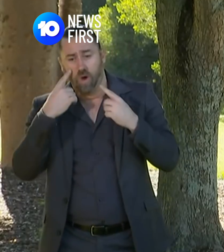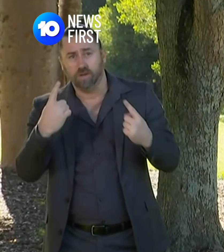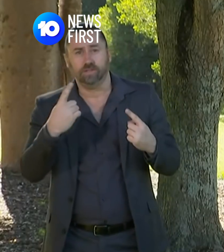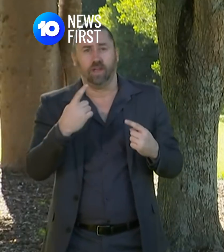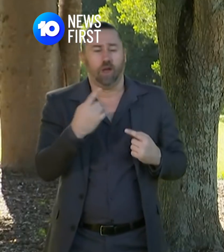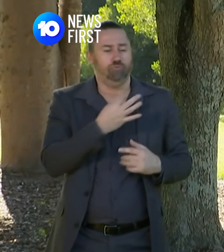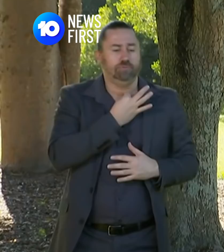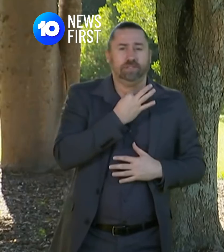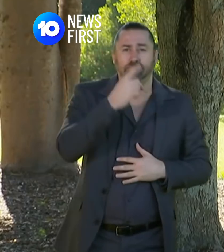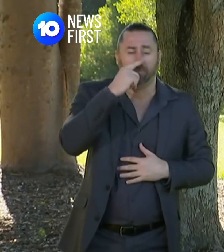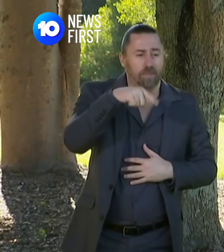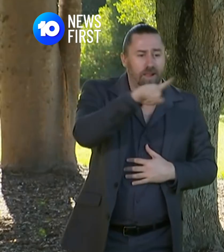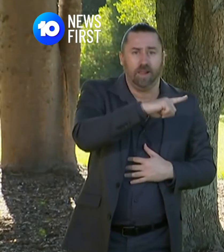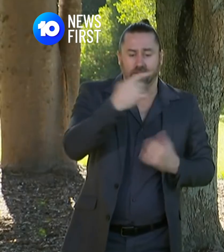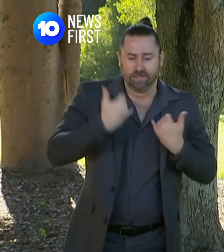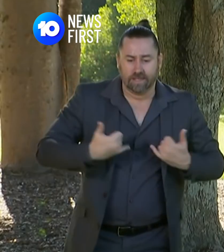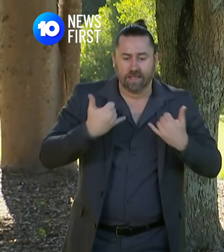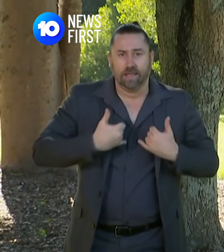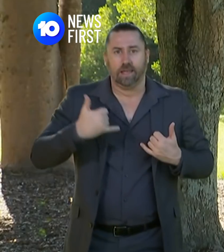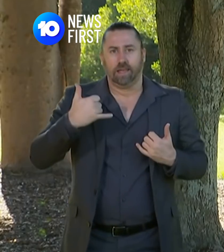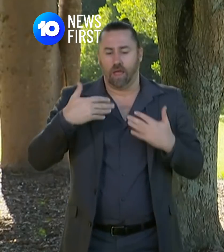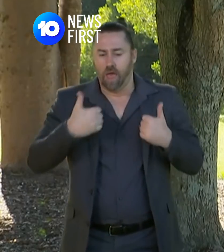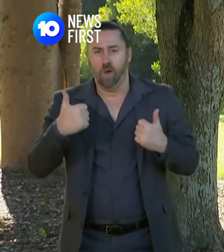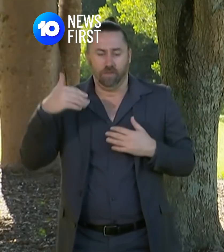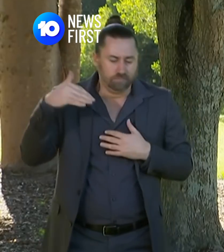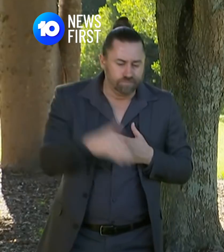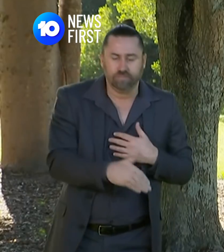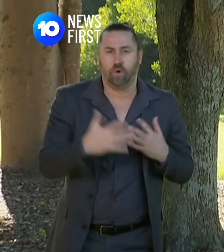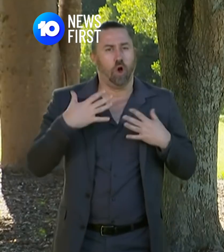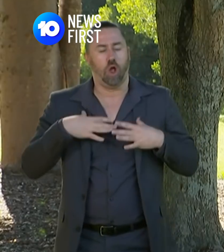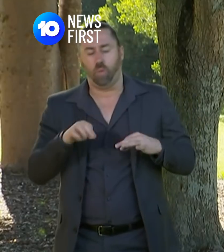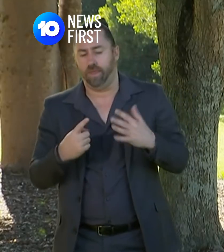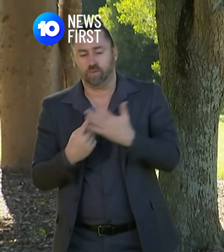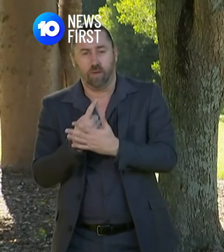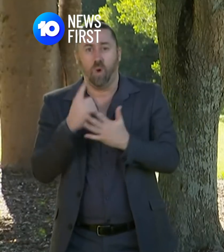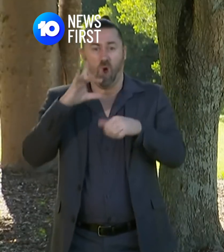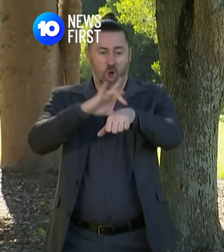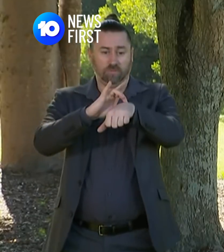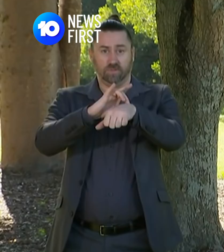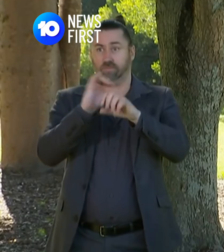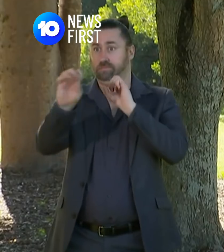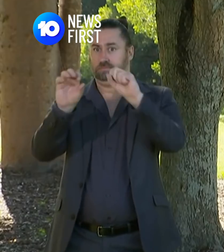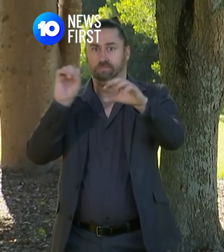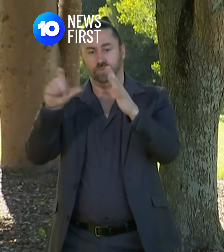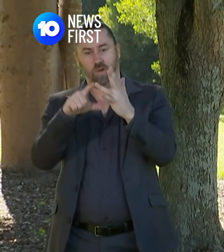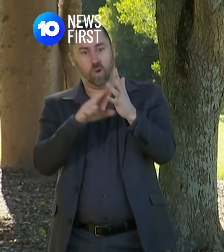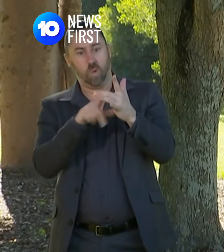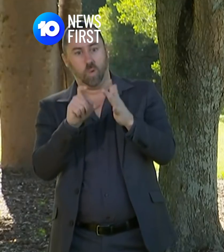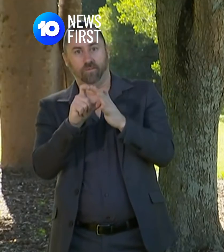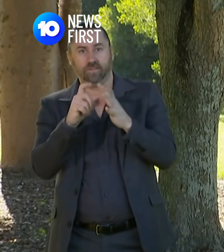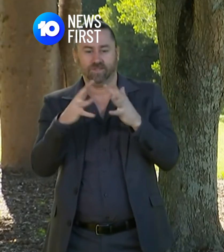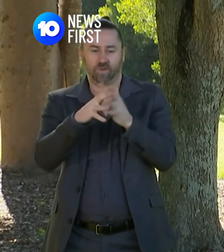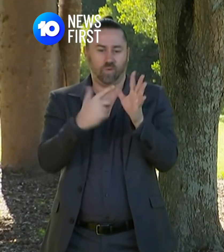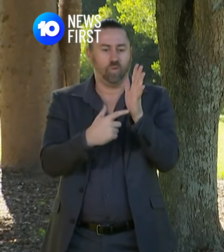or people ending up in our COVID wards in our hospitals. So this is a protective